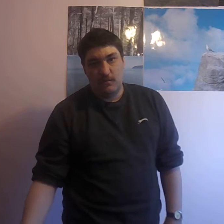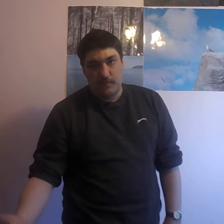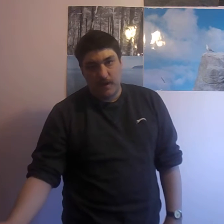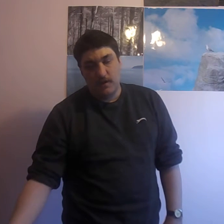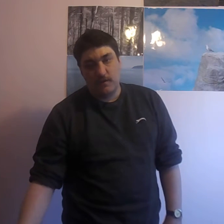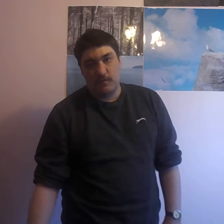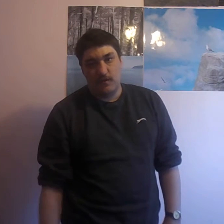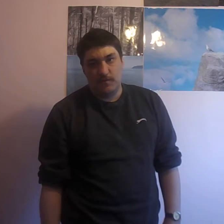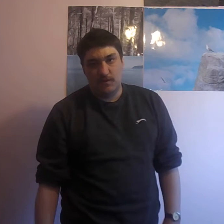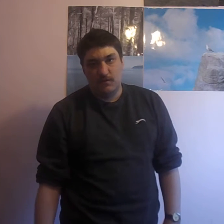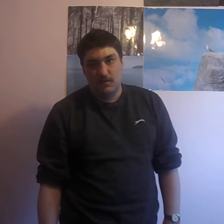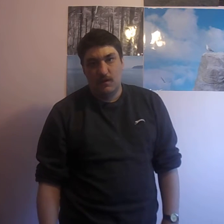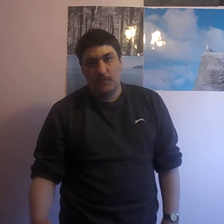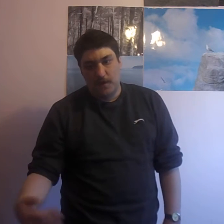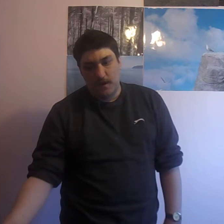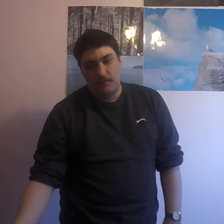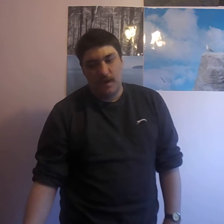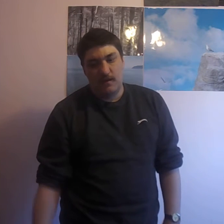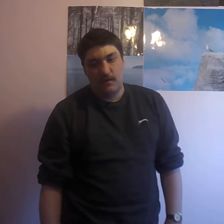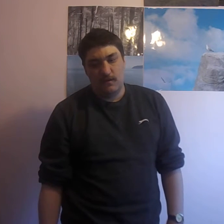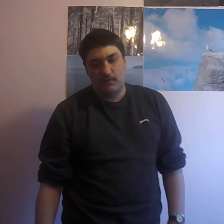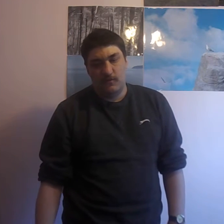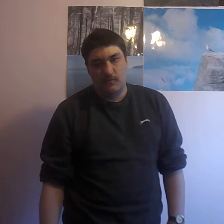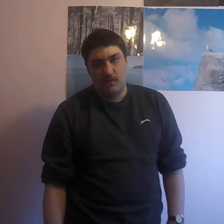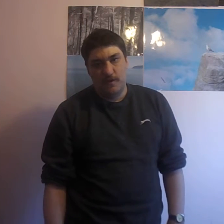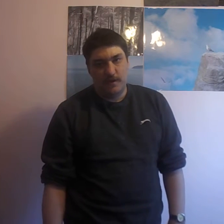Pay your subscription, pay your makers some more money.